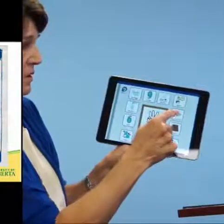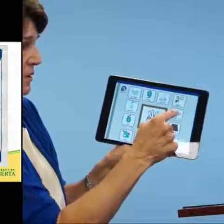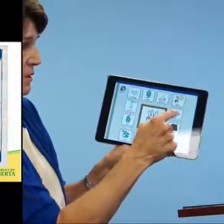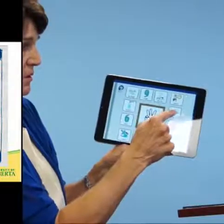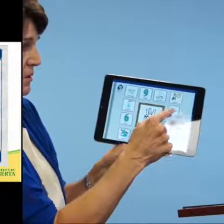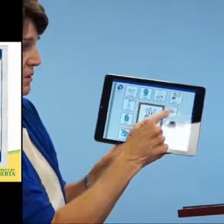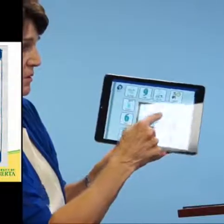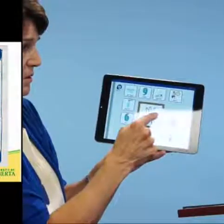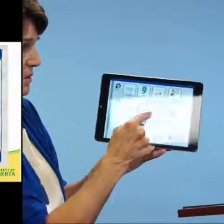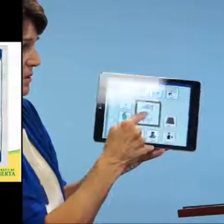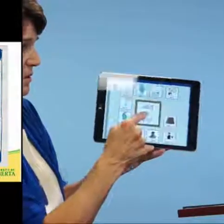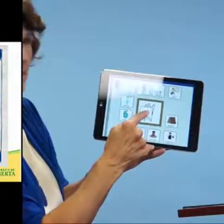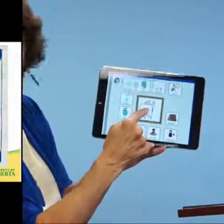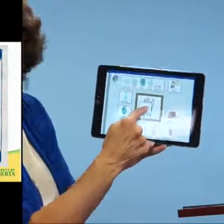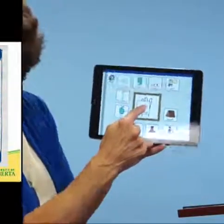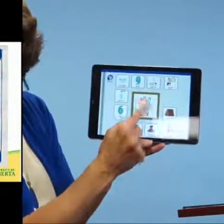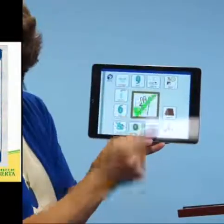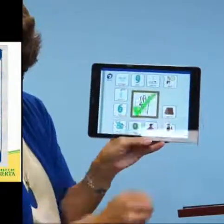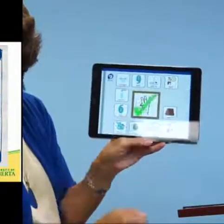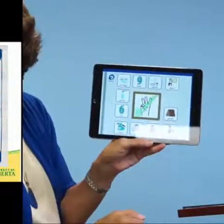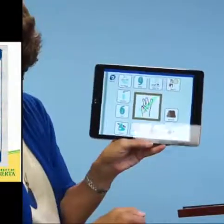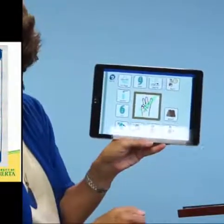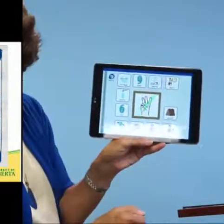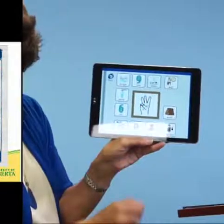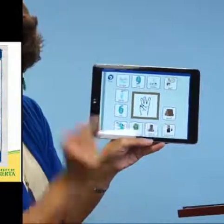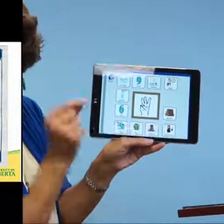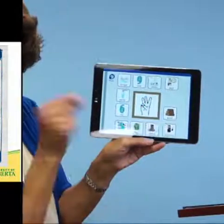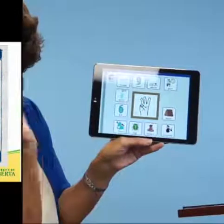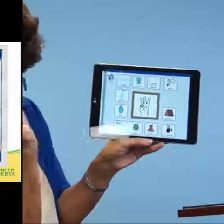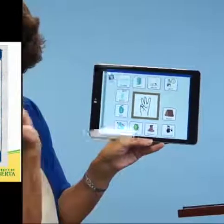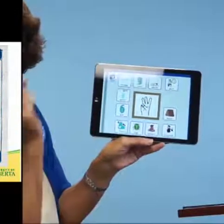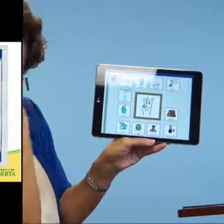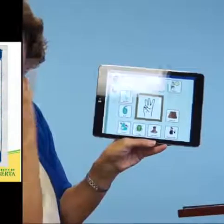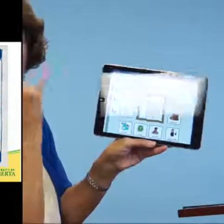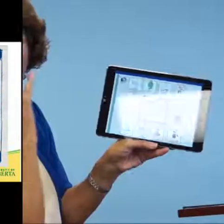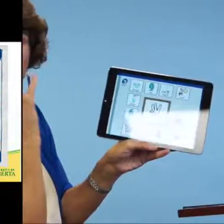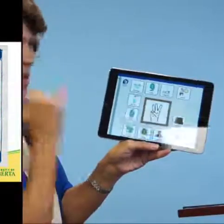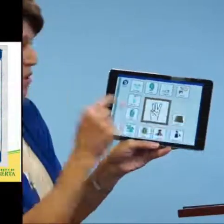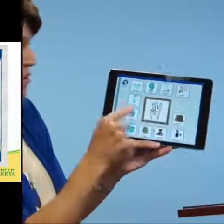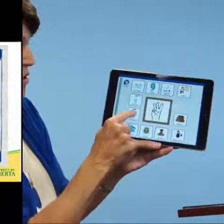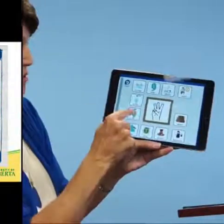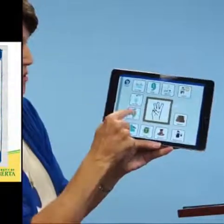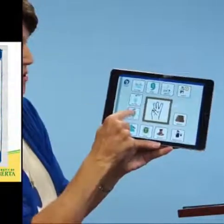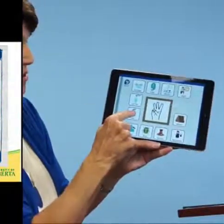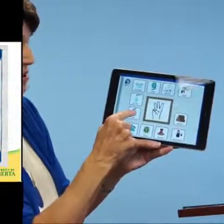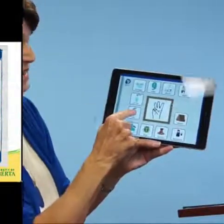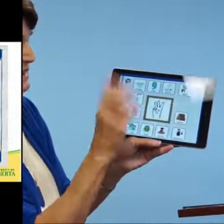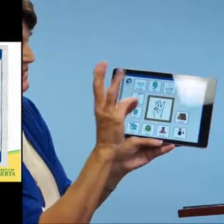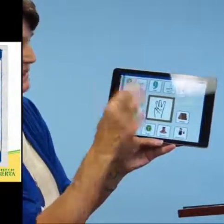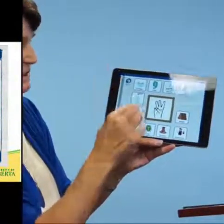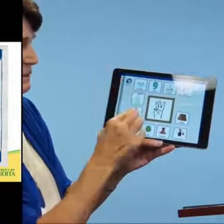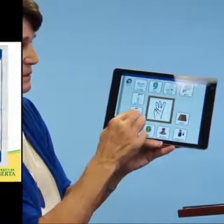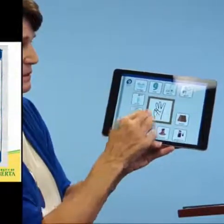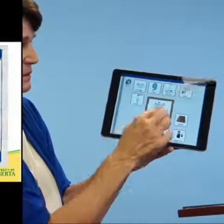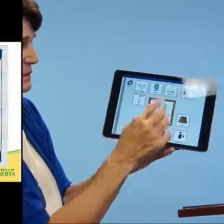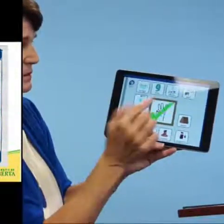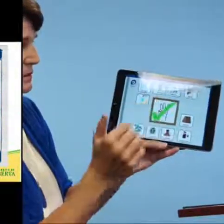So you can drag and drop the actual words that are correct. That meet